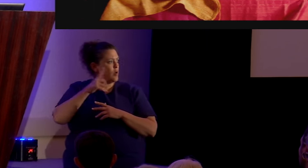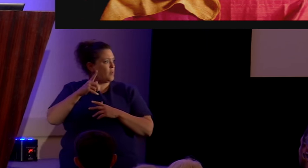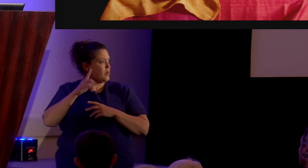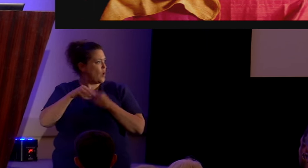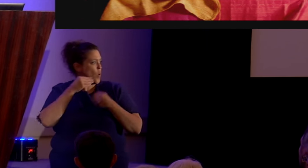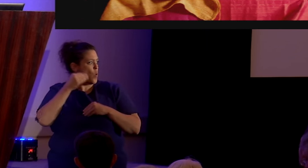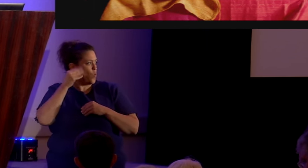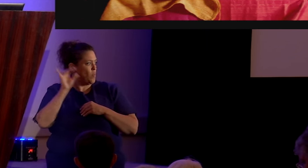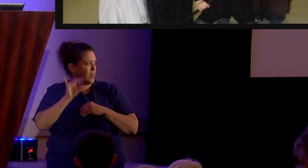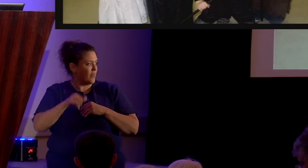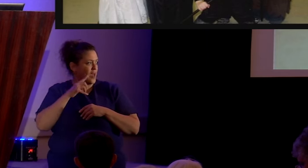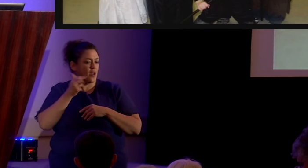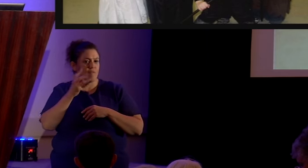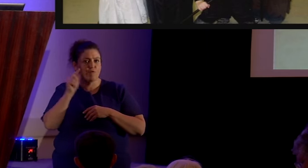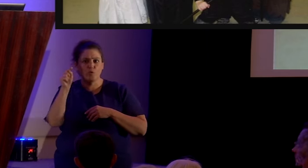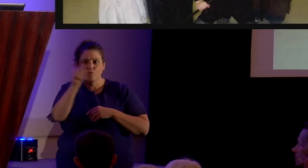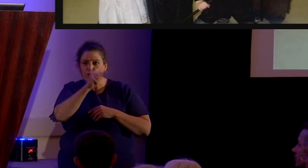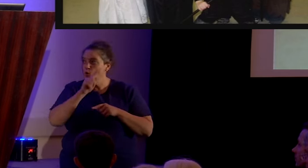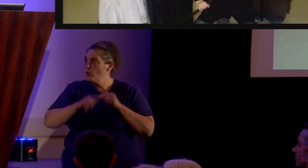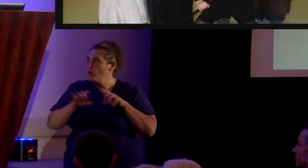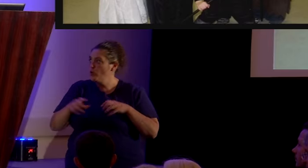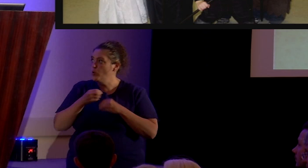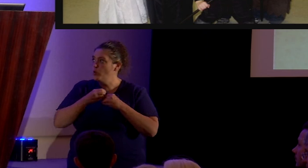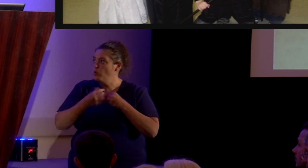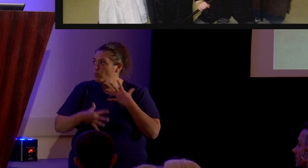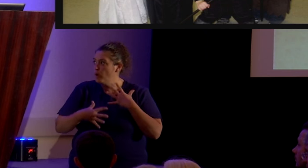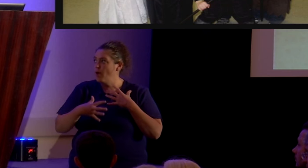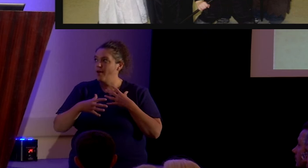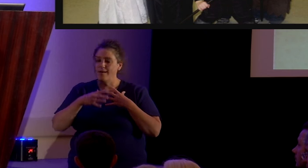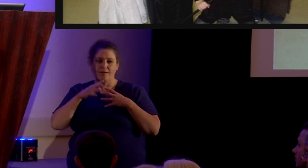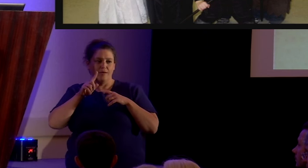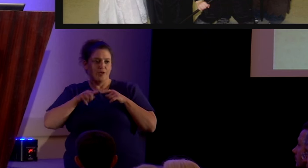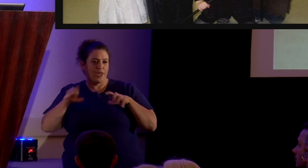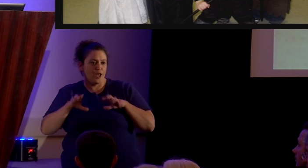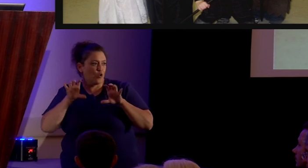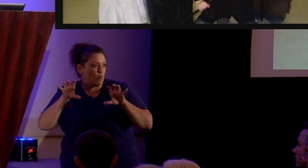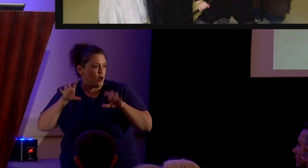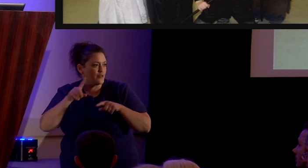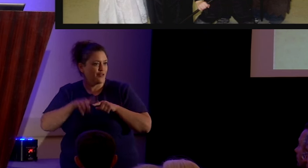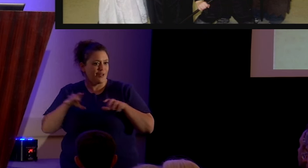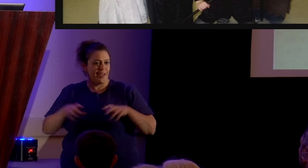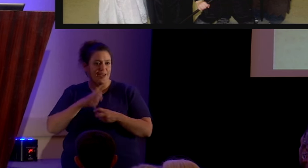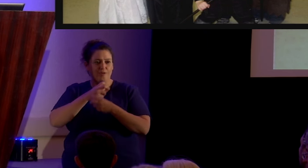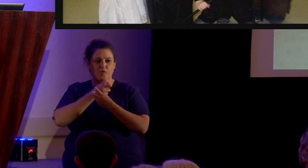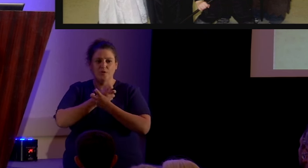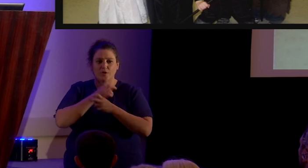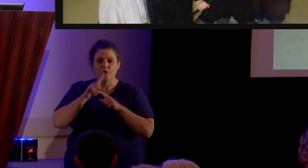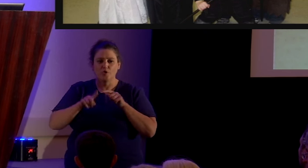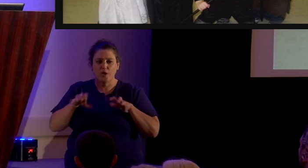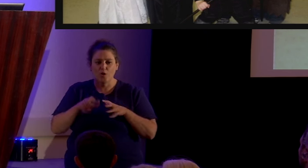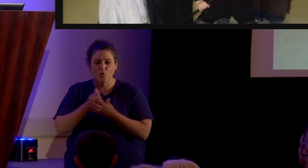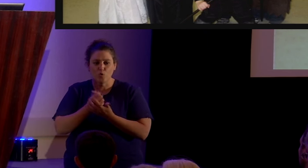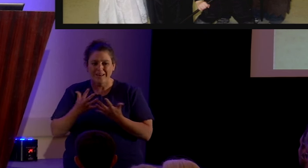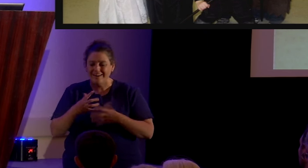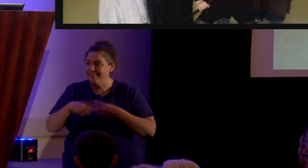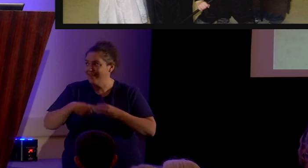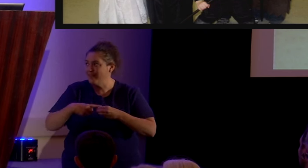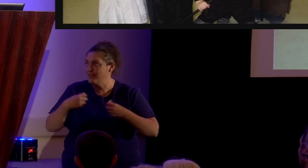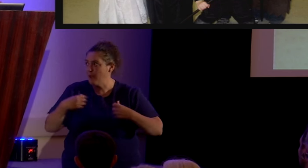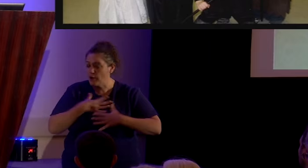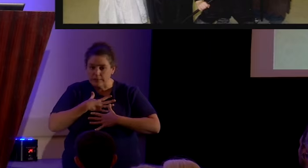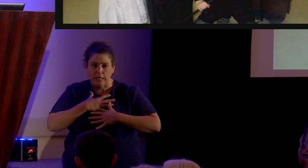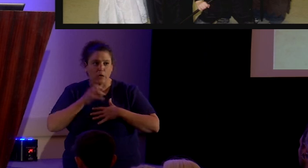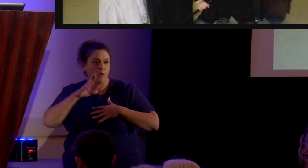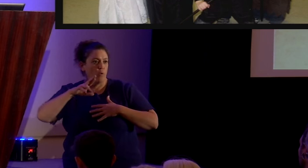Any of you? A few of you? Couldn't do blood. You couldn't do monsters. You can't do skeletons. You can't do anything that's about scaring